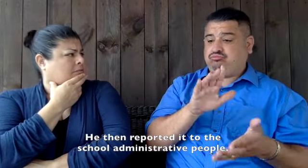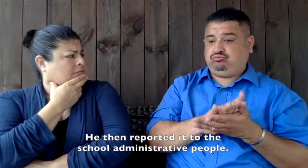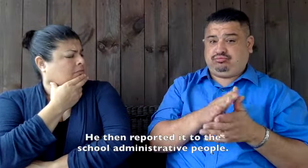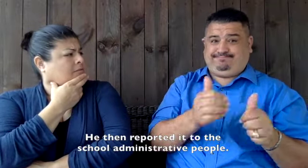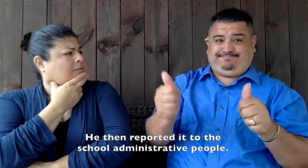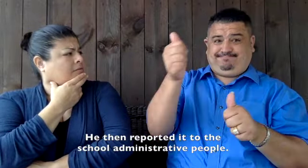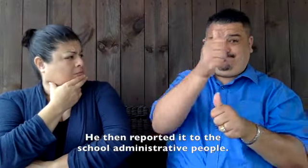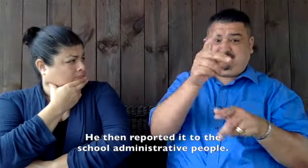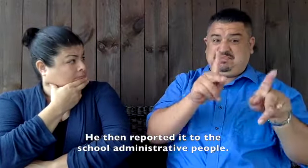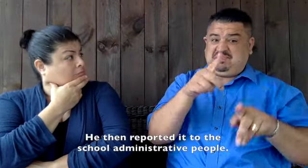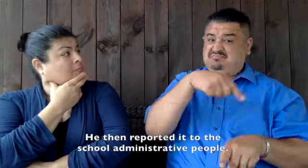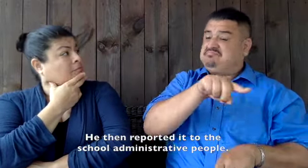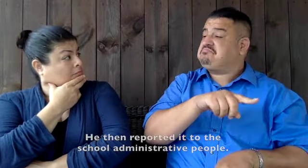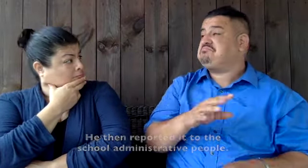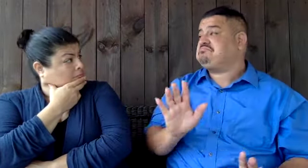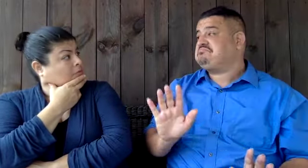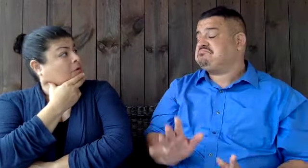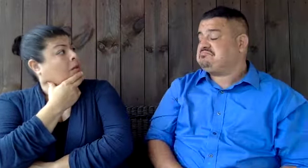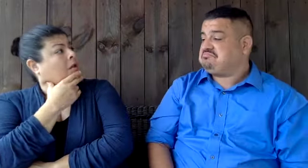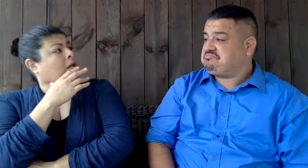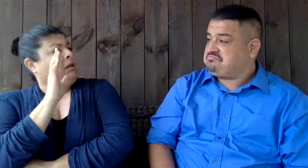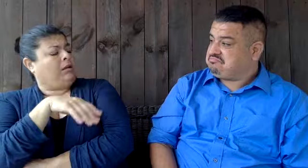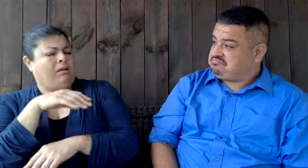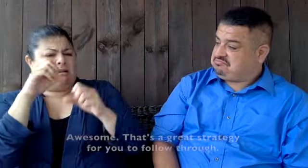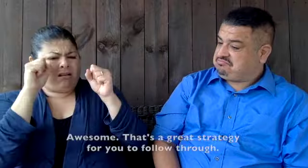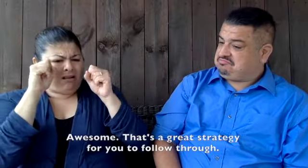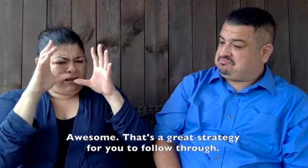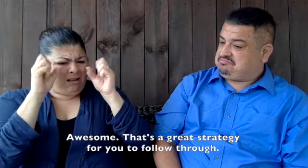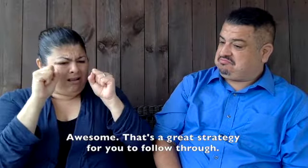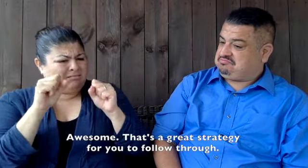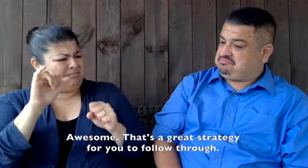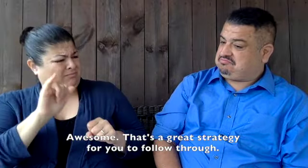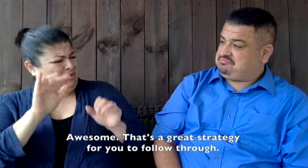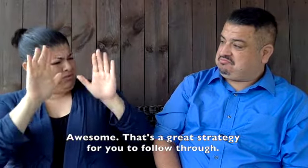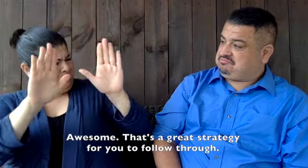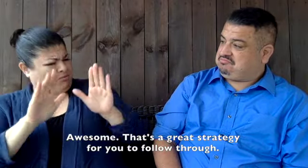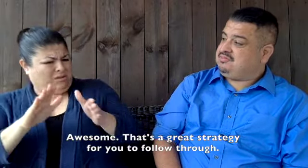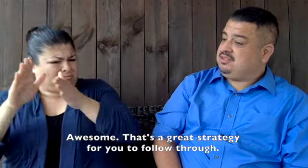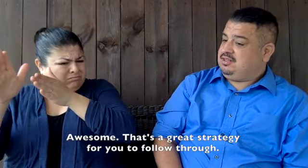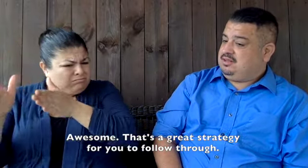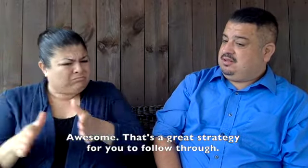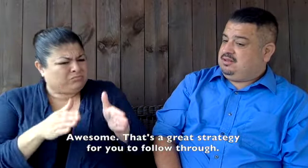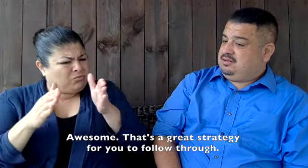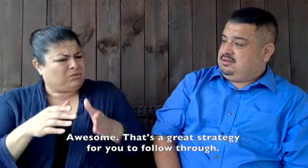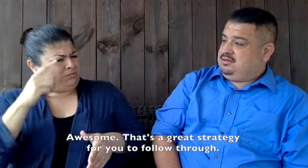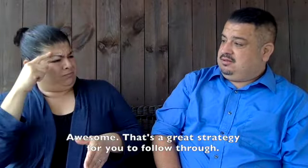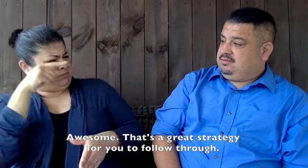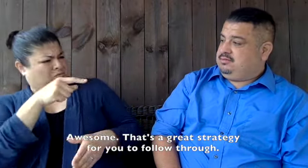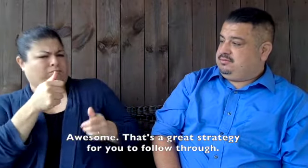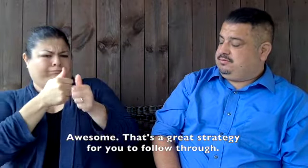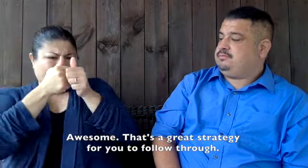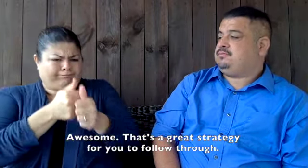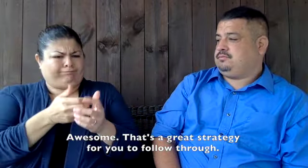he reported them to the school administrative people awesome that is a great strategy for you to follow through